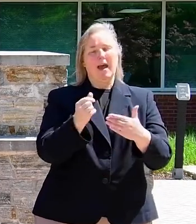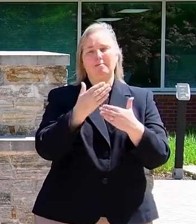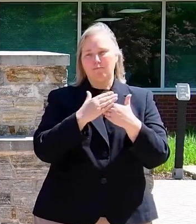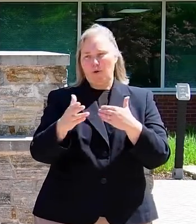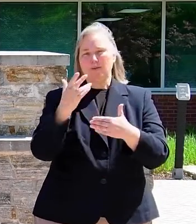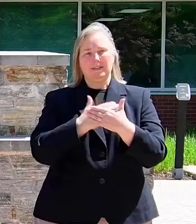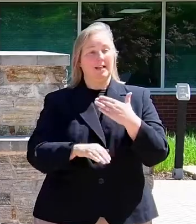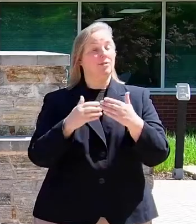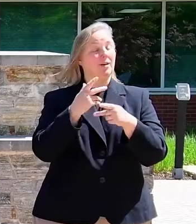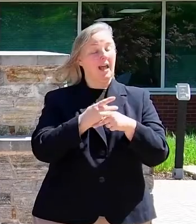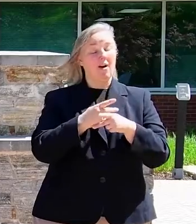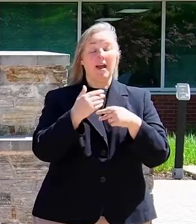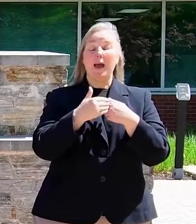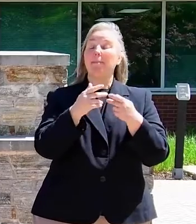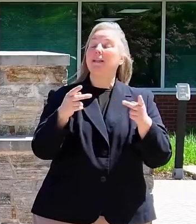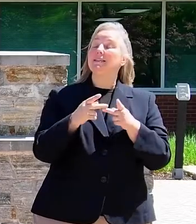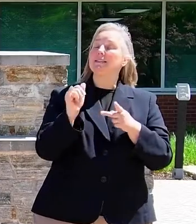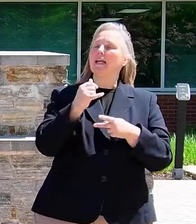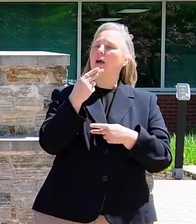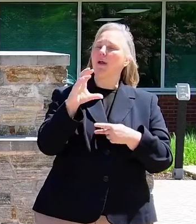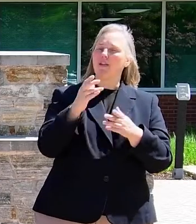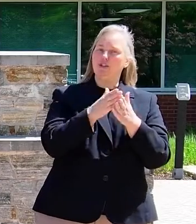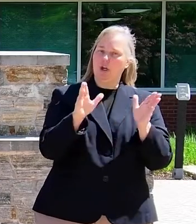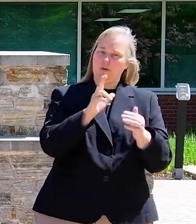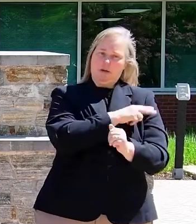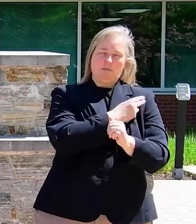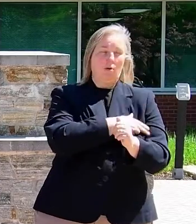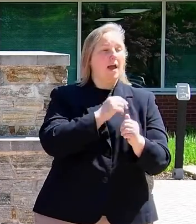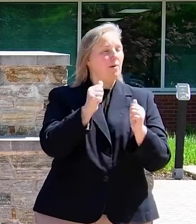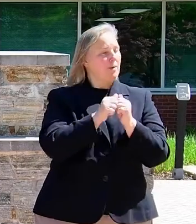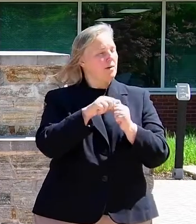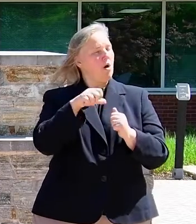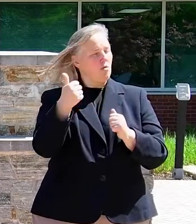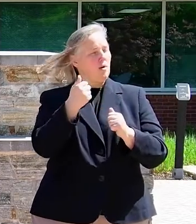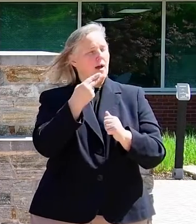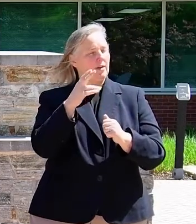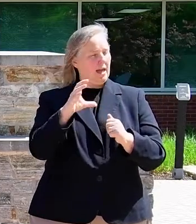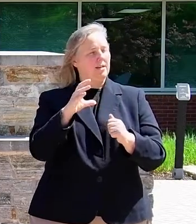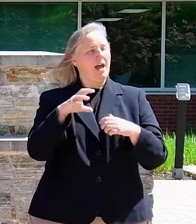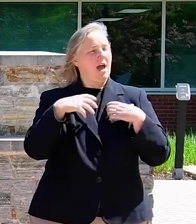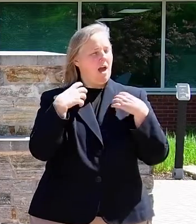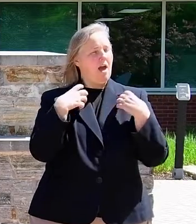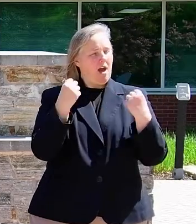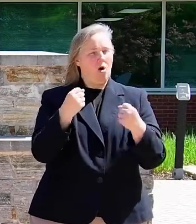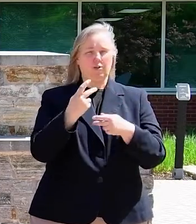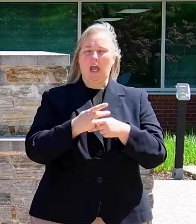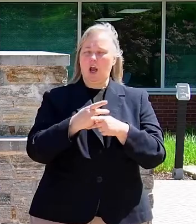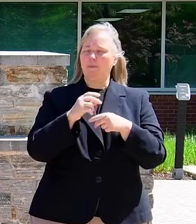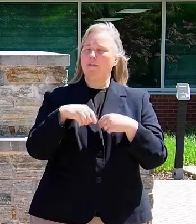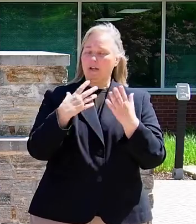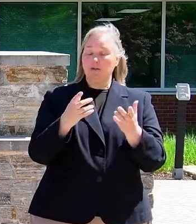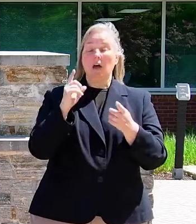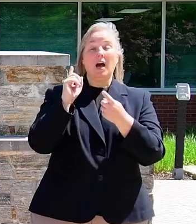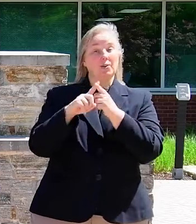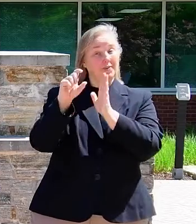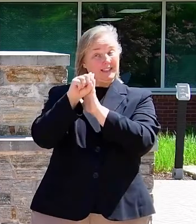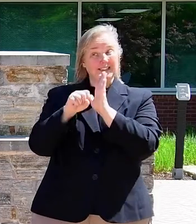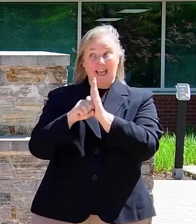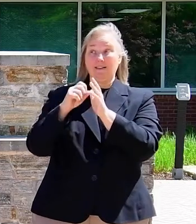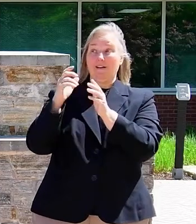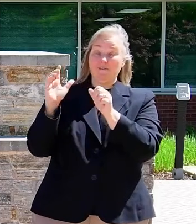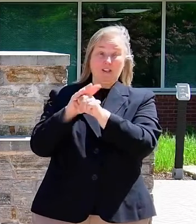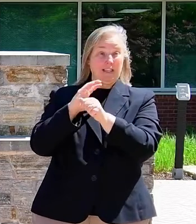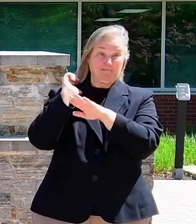like Howard County General and with our county's health care providers, so that until the state fully implements the Healthy Babies Equity Act,